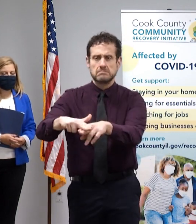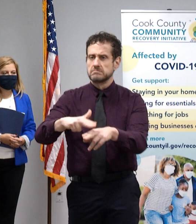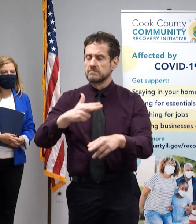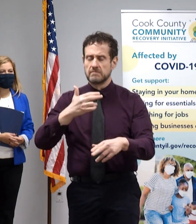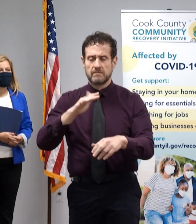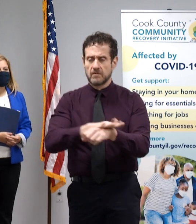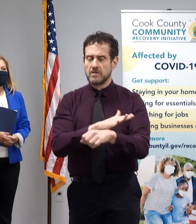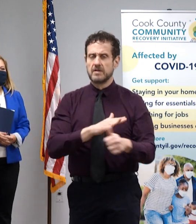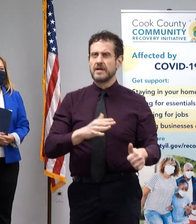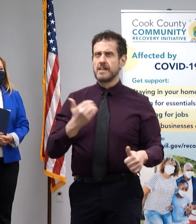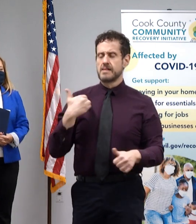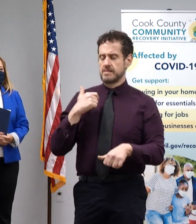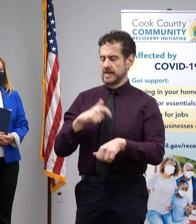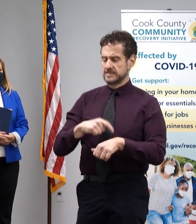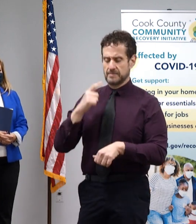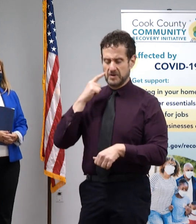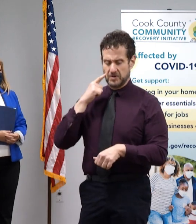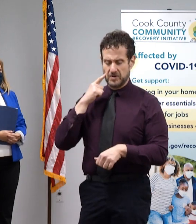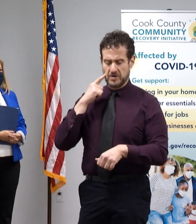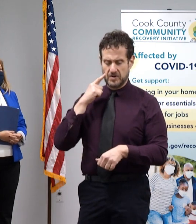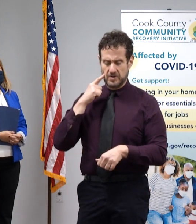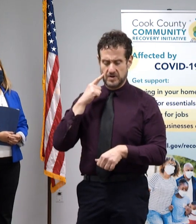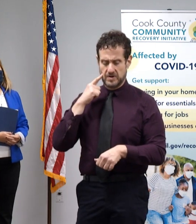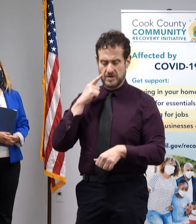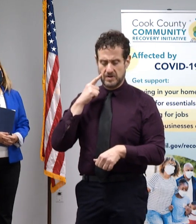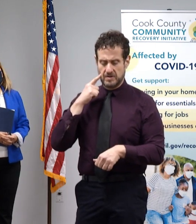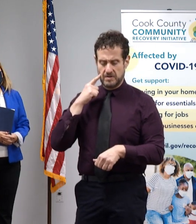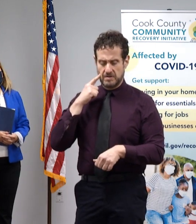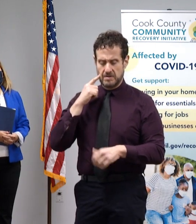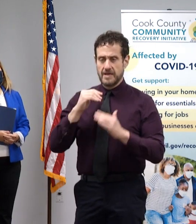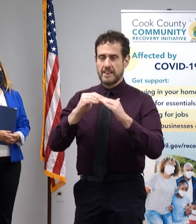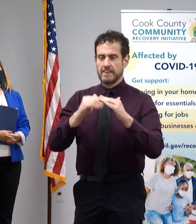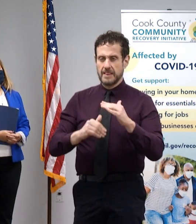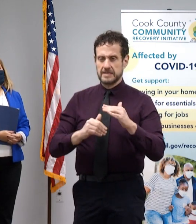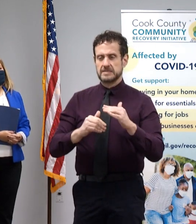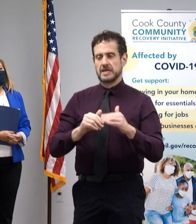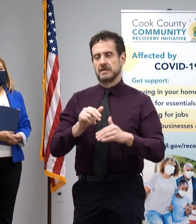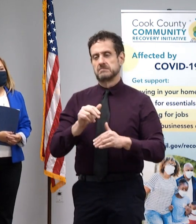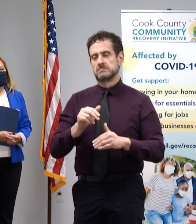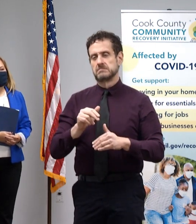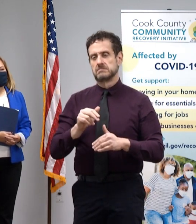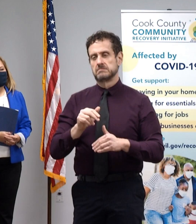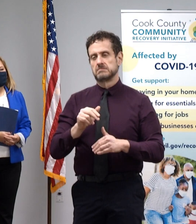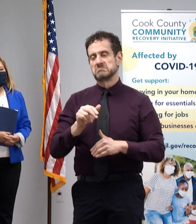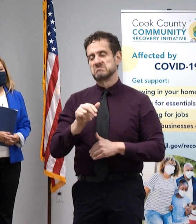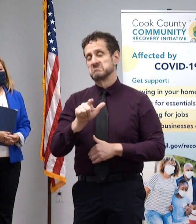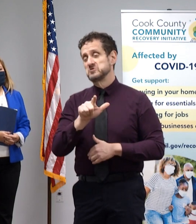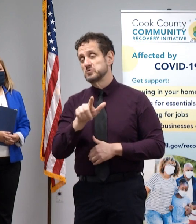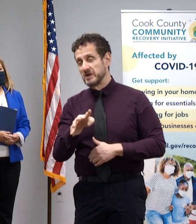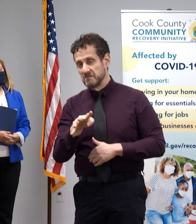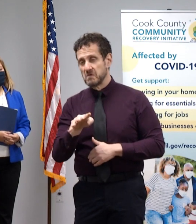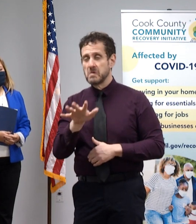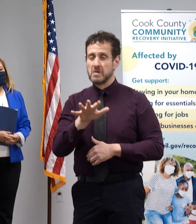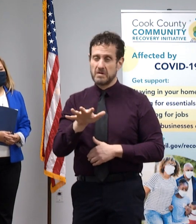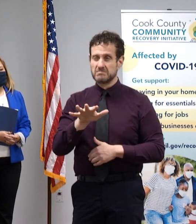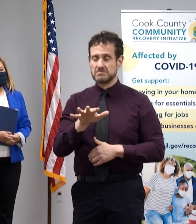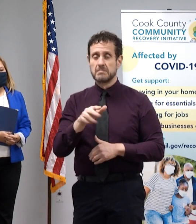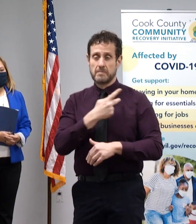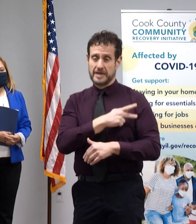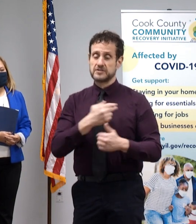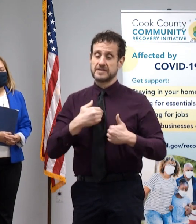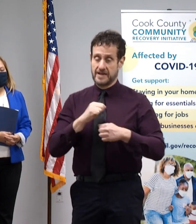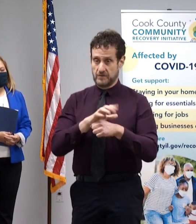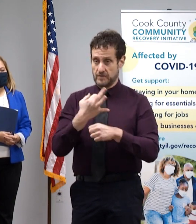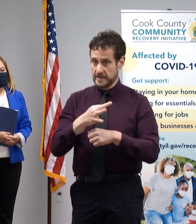The last time I heard, there were less than a couple dozen patients in our hospital who had COVID-19. I would caution,